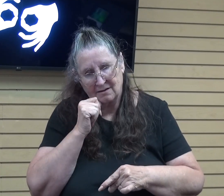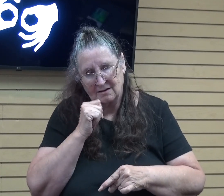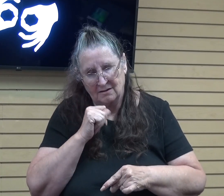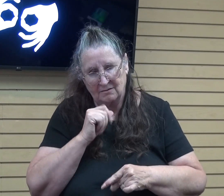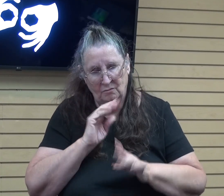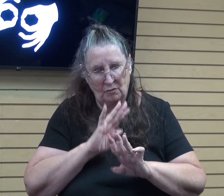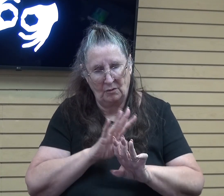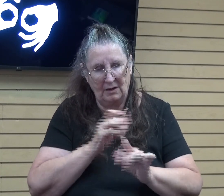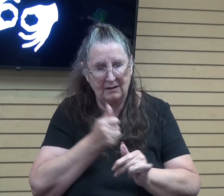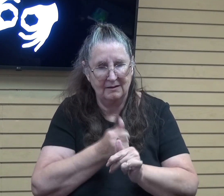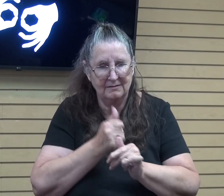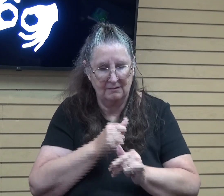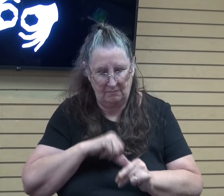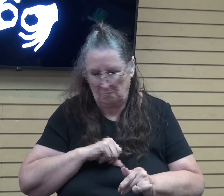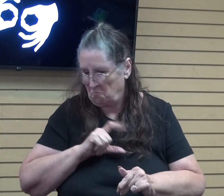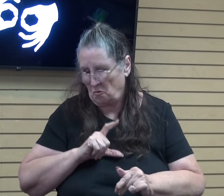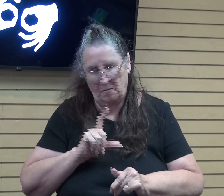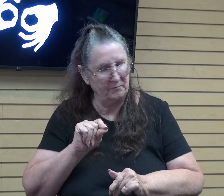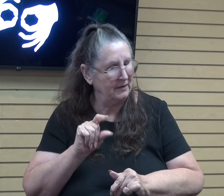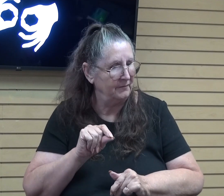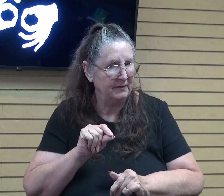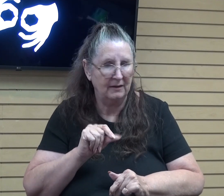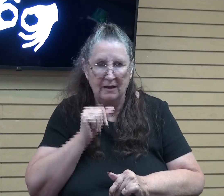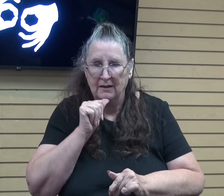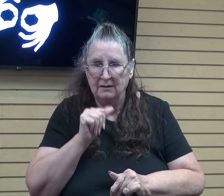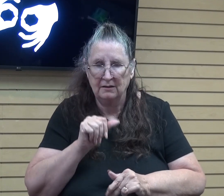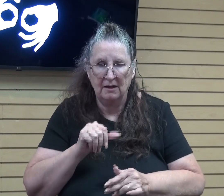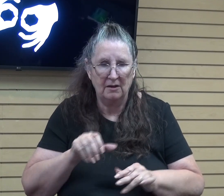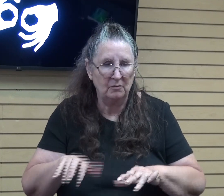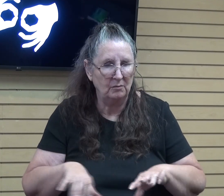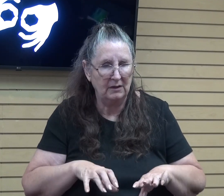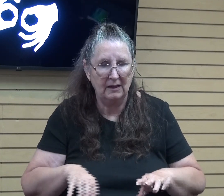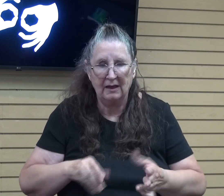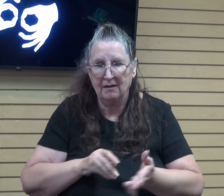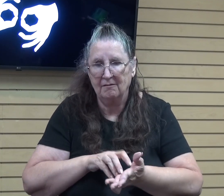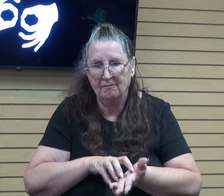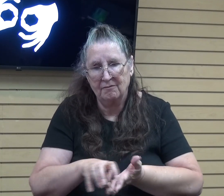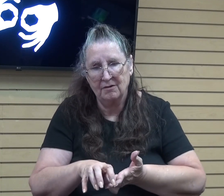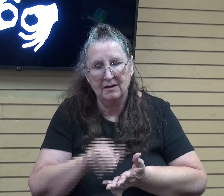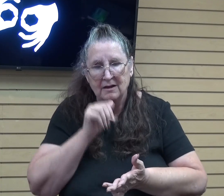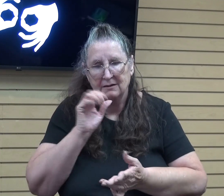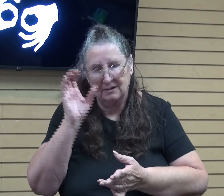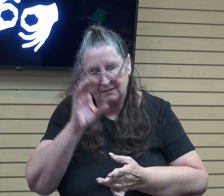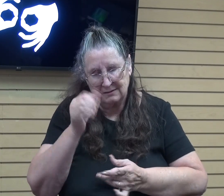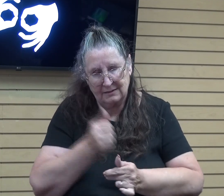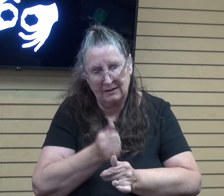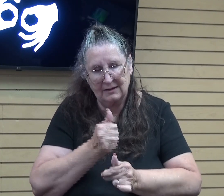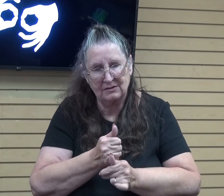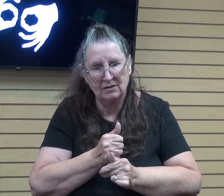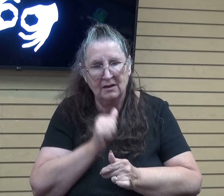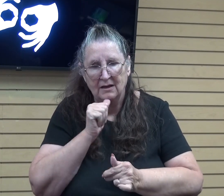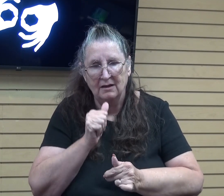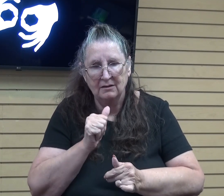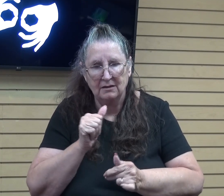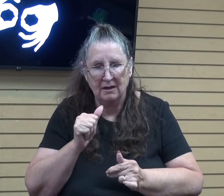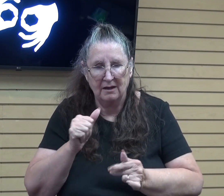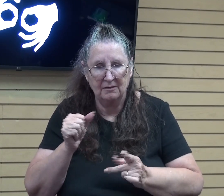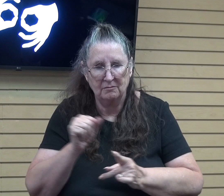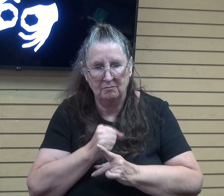It is not puffed up. Does not behave rudely. Does not seek its own. Is not provoked. Thinks